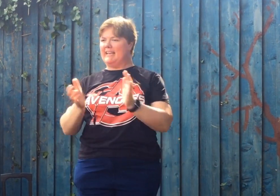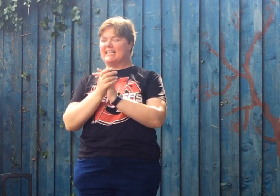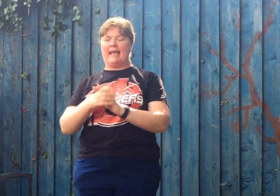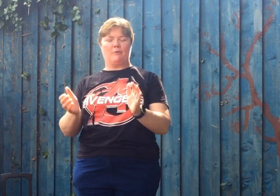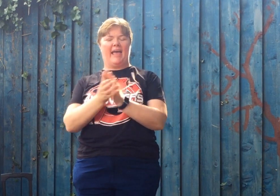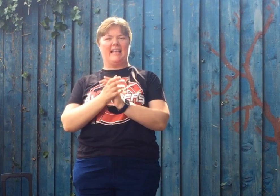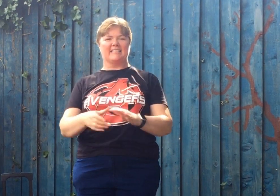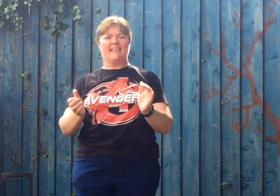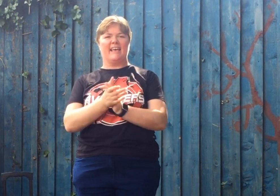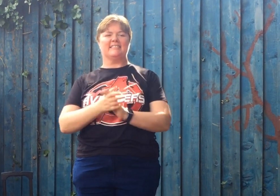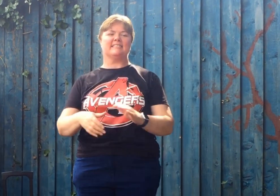ready to clap your hands like this?